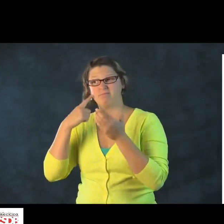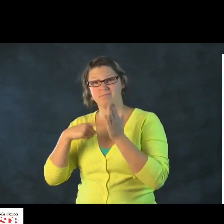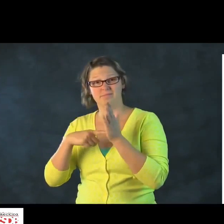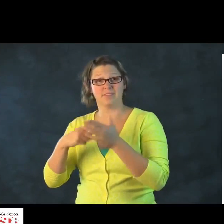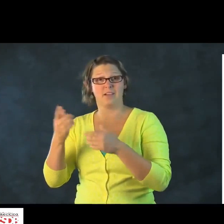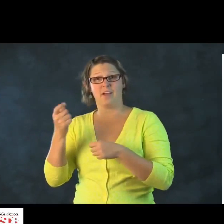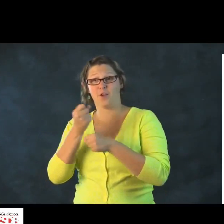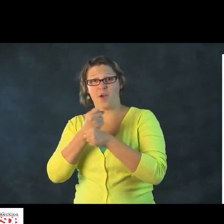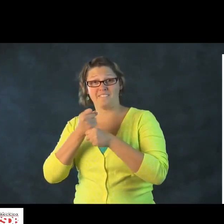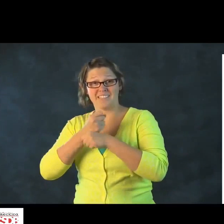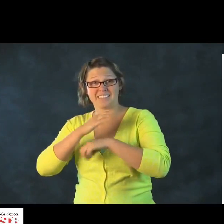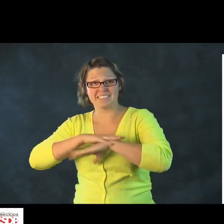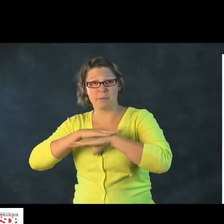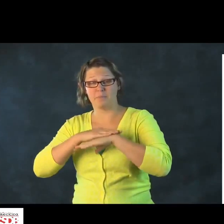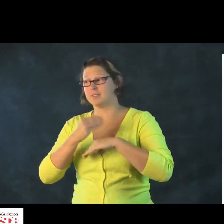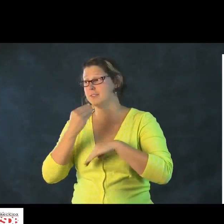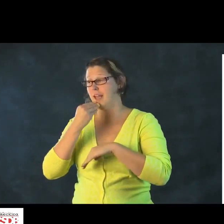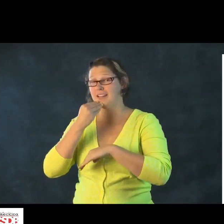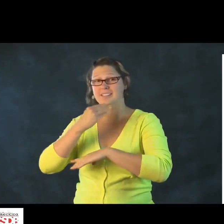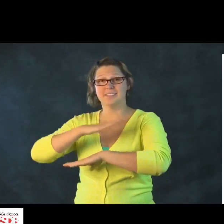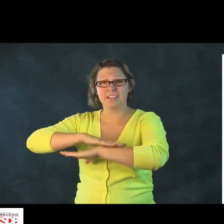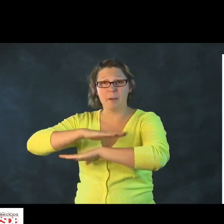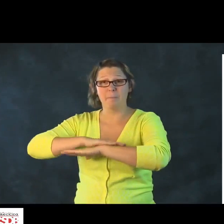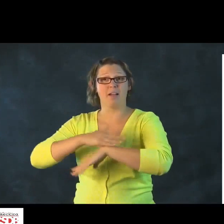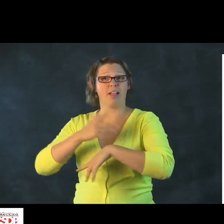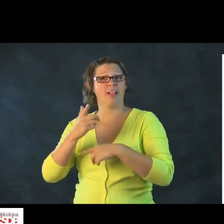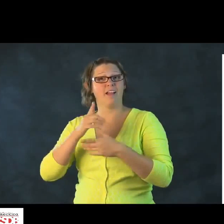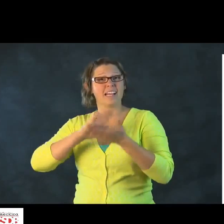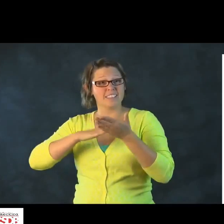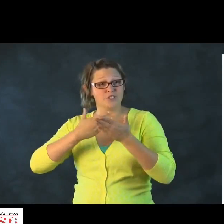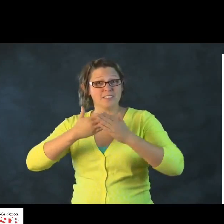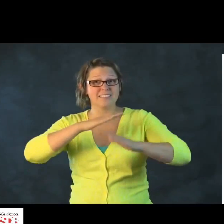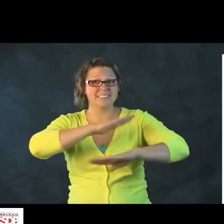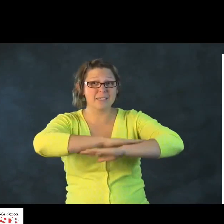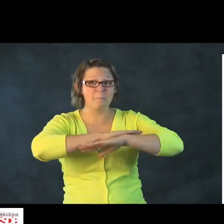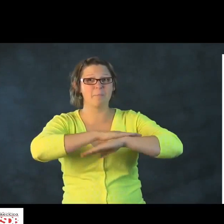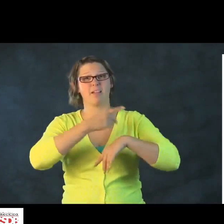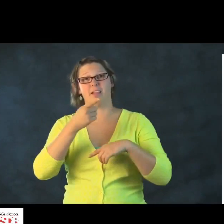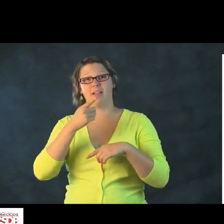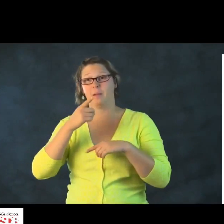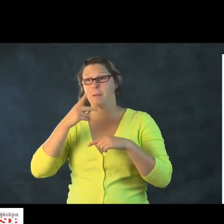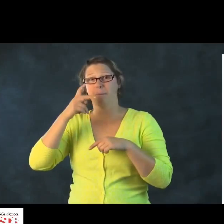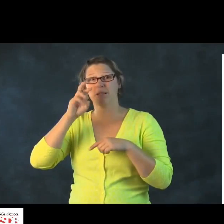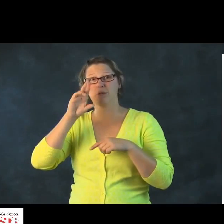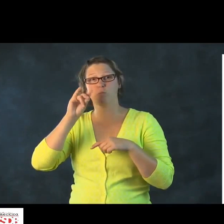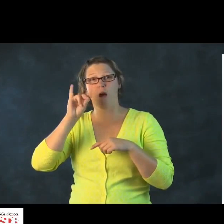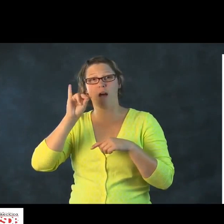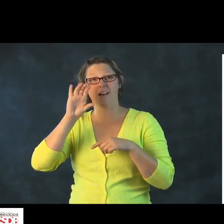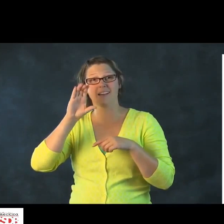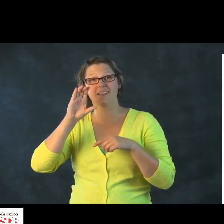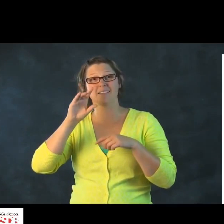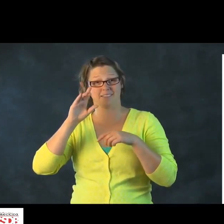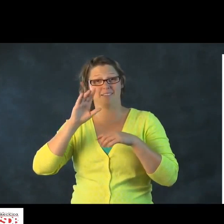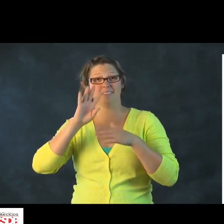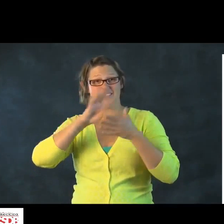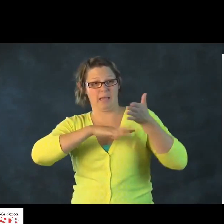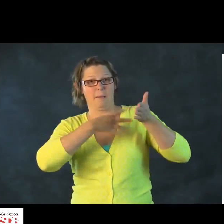what it means, and all the different ways it has meaning. You can have a kitchen table, coffee table,